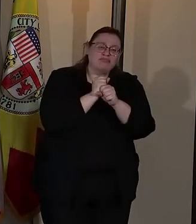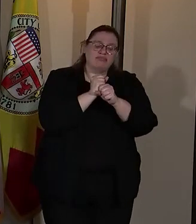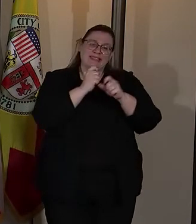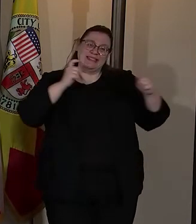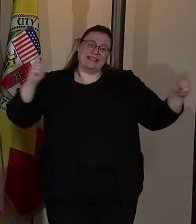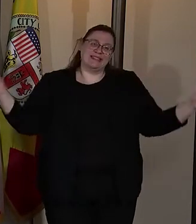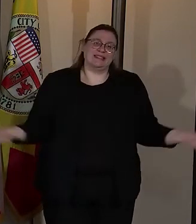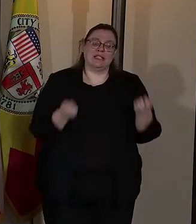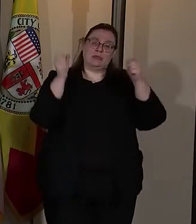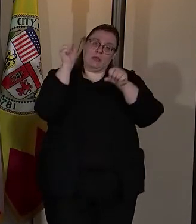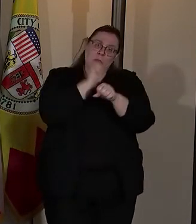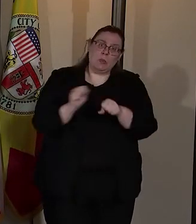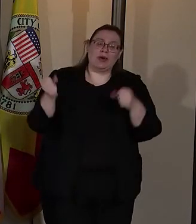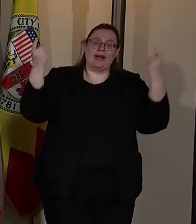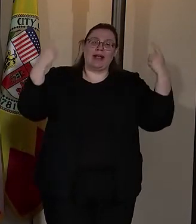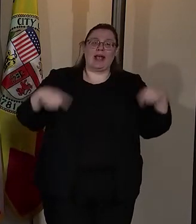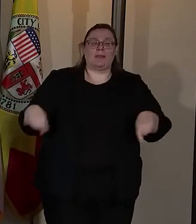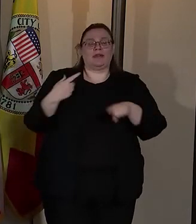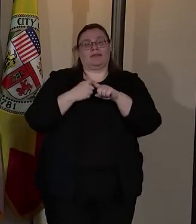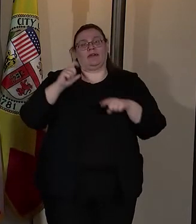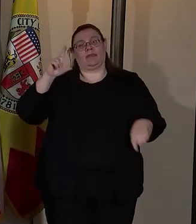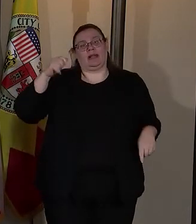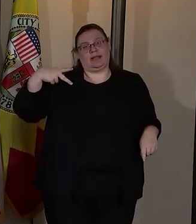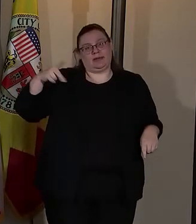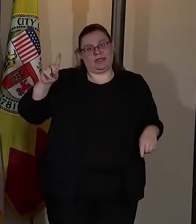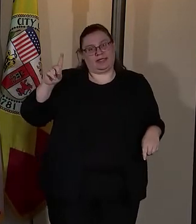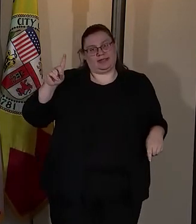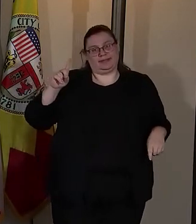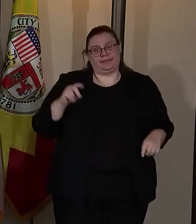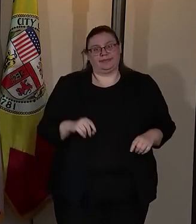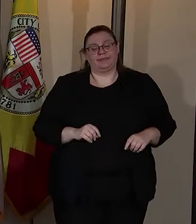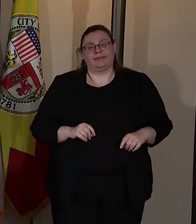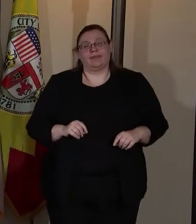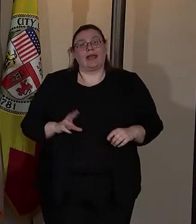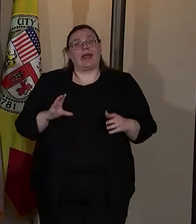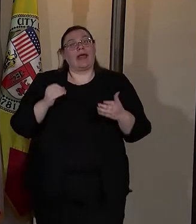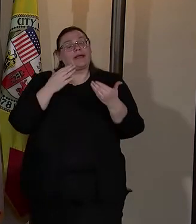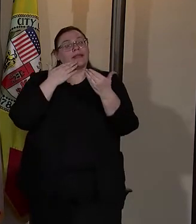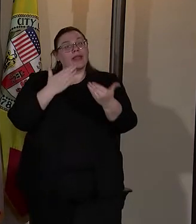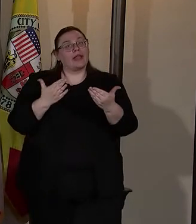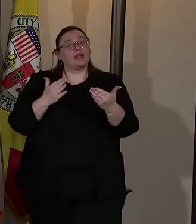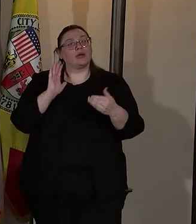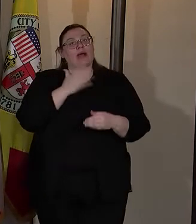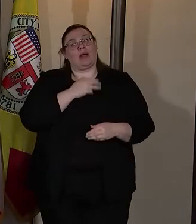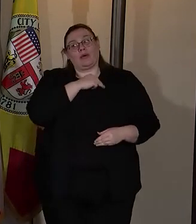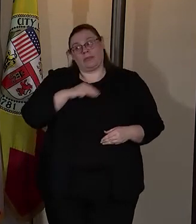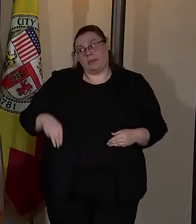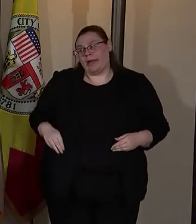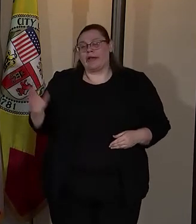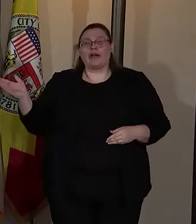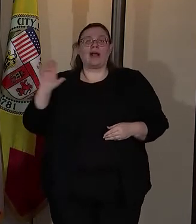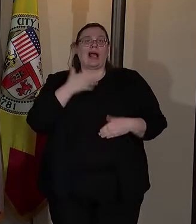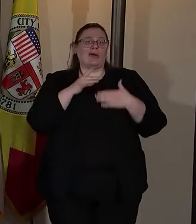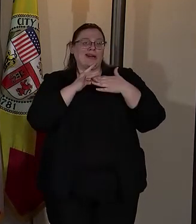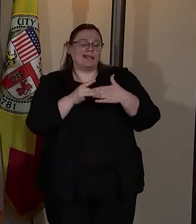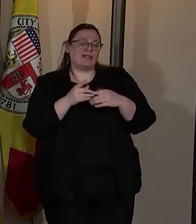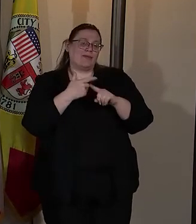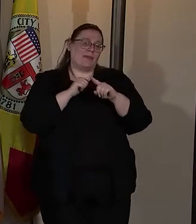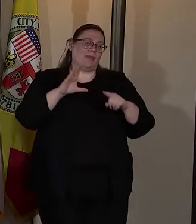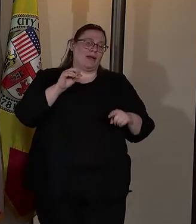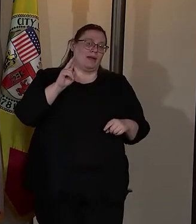work of the Los Angeles Police Department in this regard, and thank our mayor and our leadership on our council